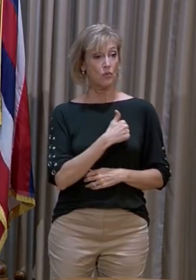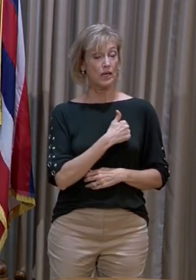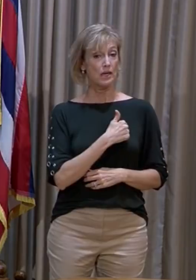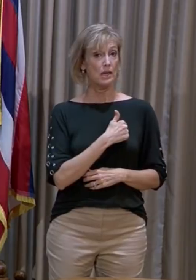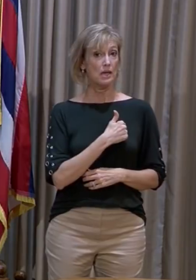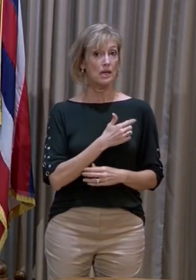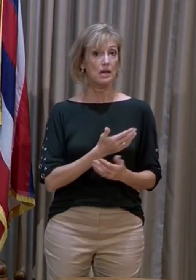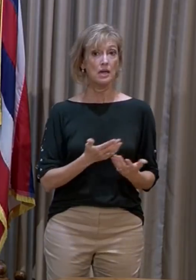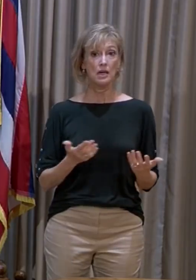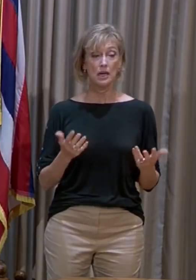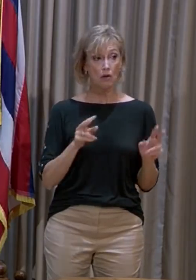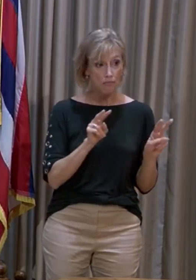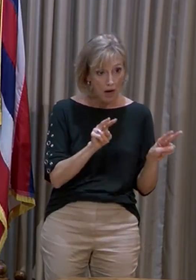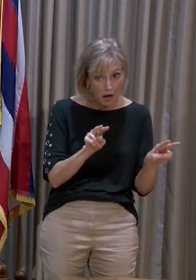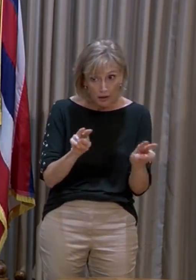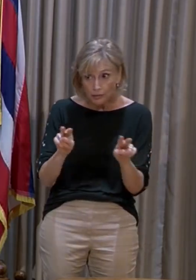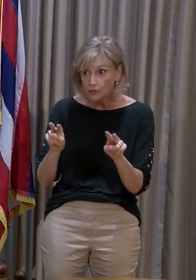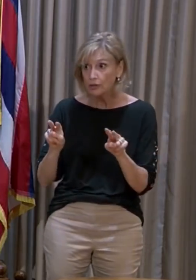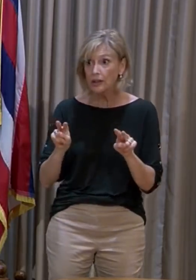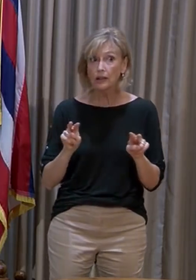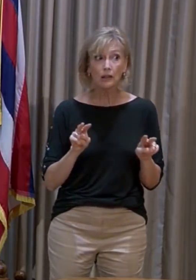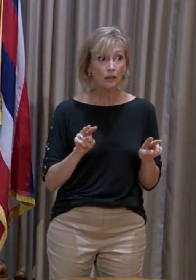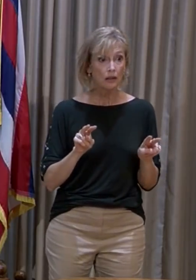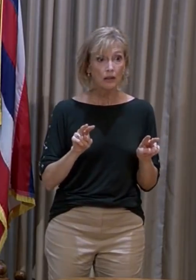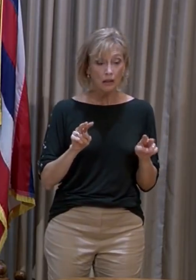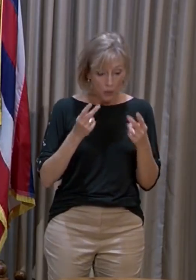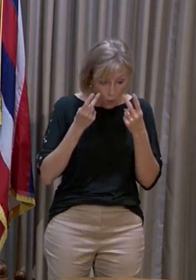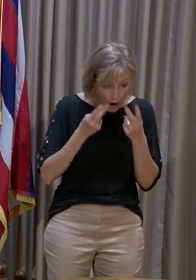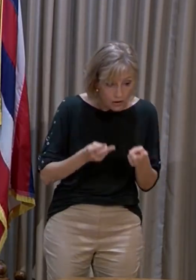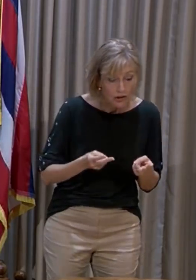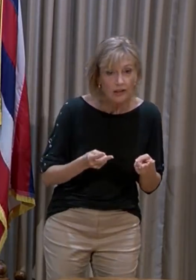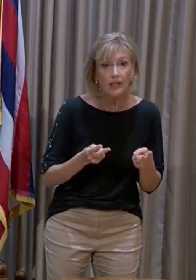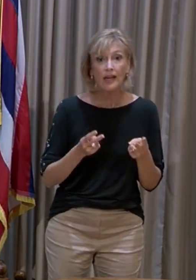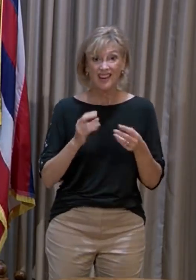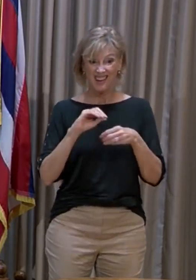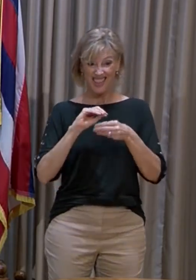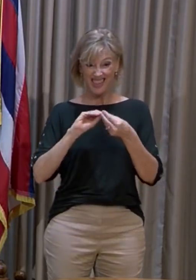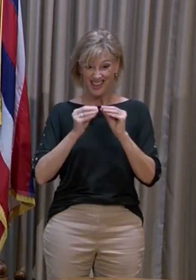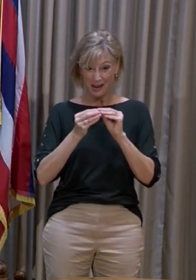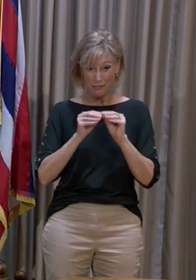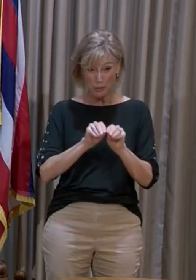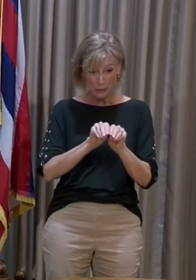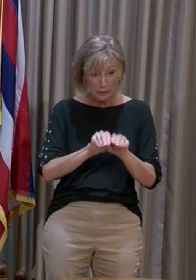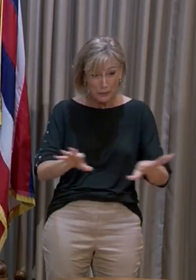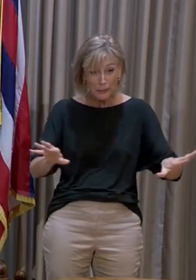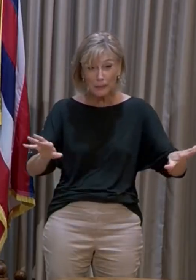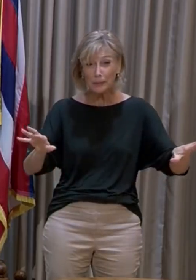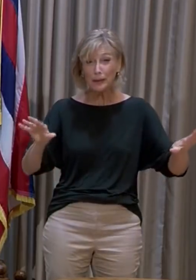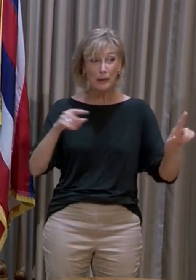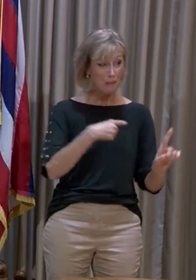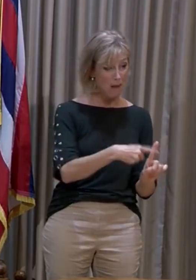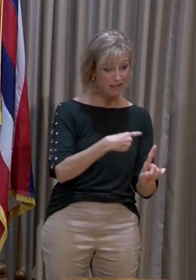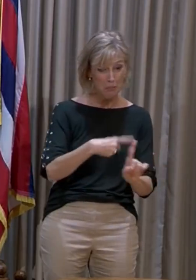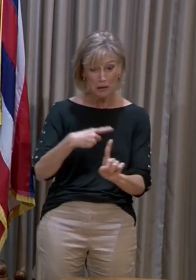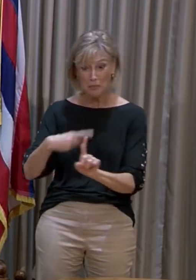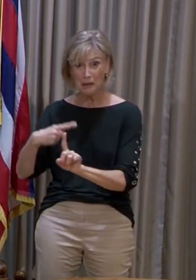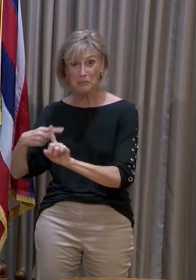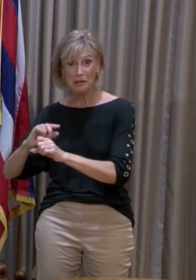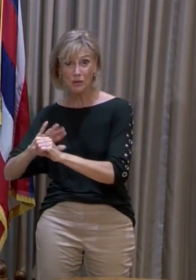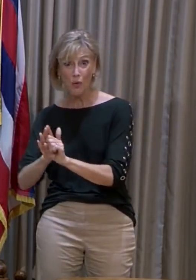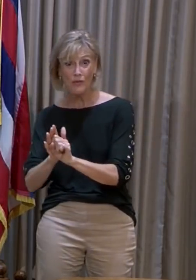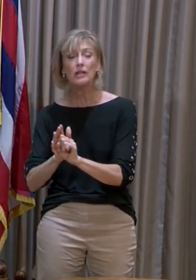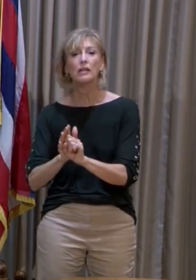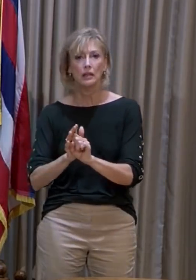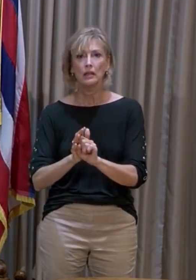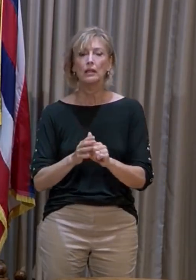are monitoring, and with the surge in the cases, it's certainly obvious that we